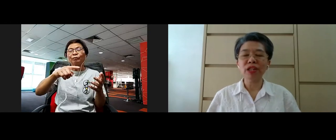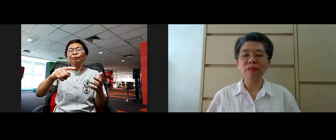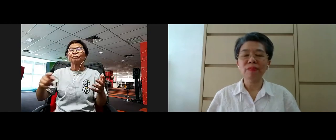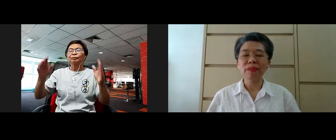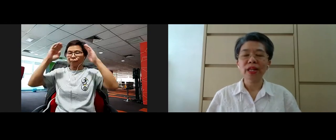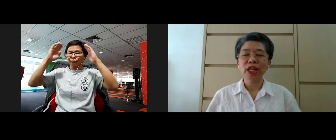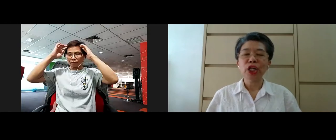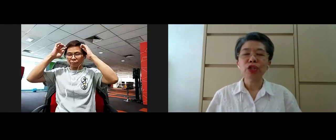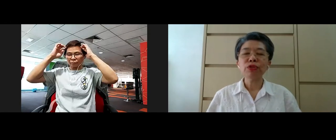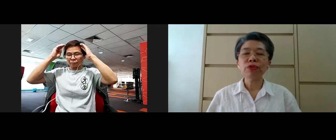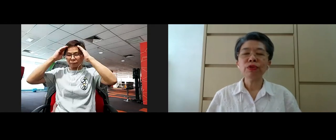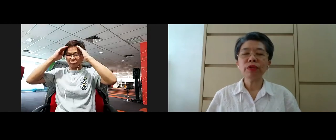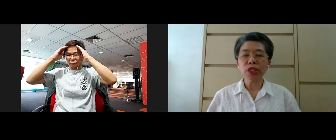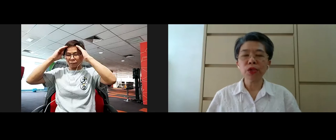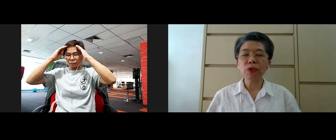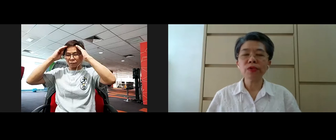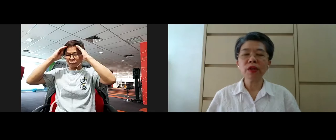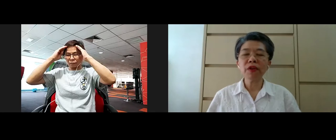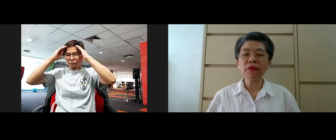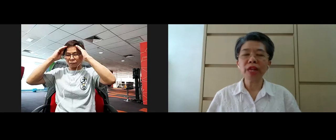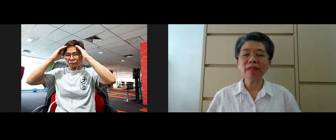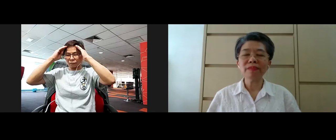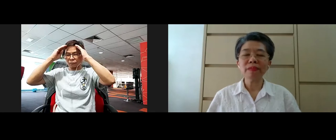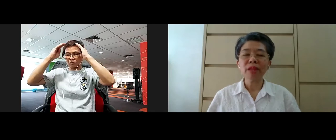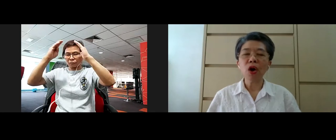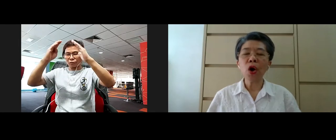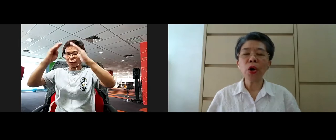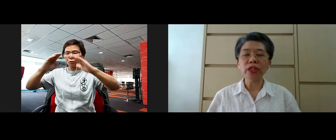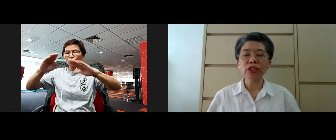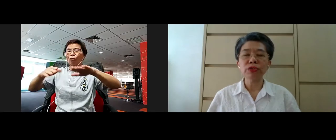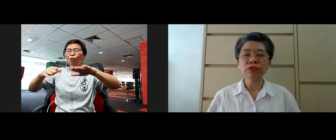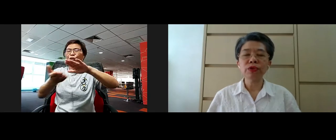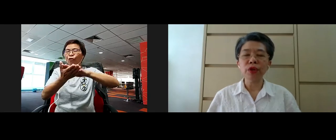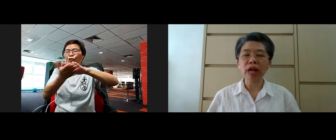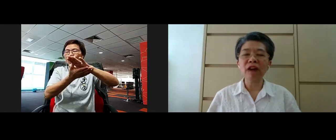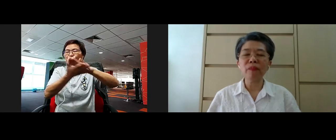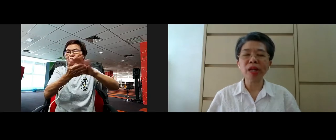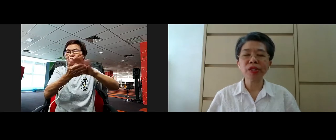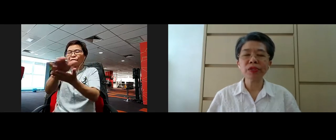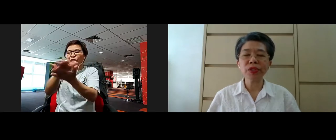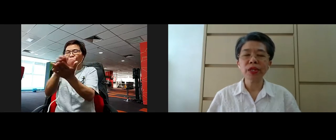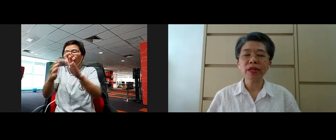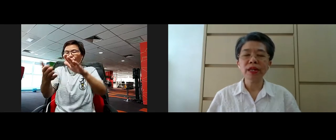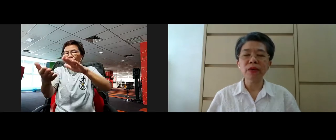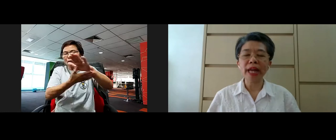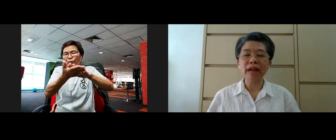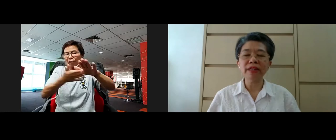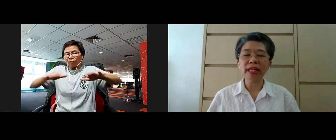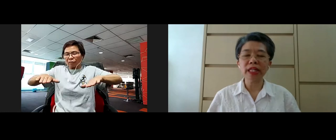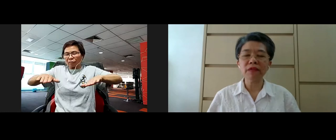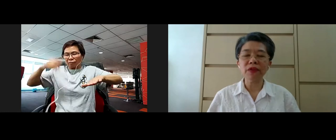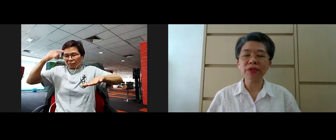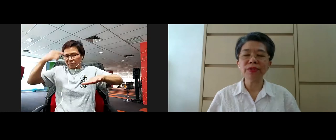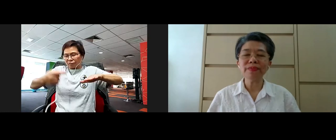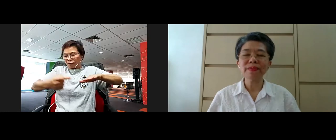attention to the soles of your feet or to your calf muscles, whatever